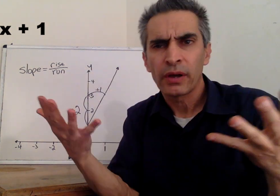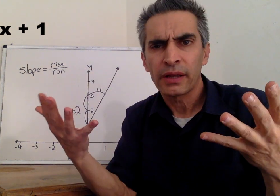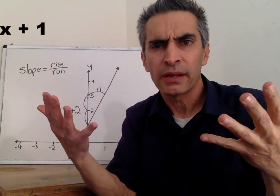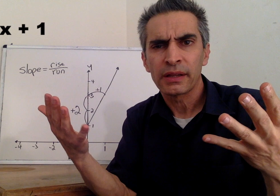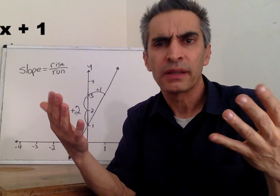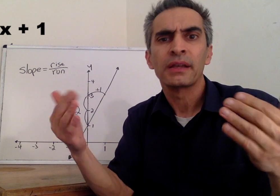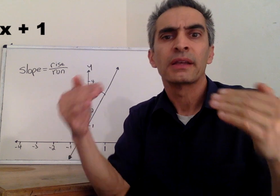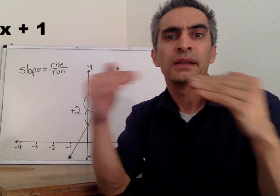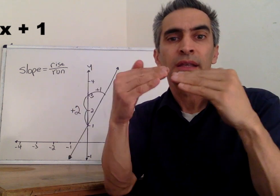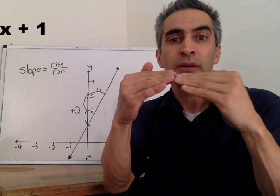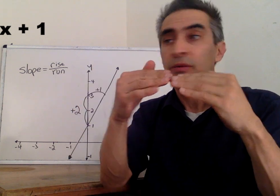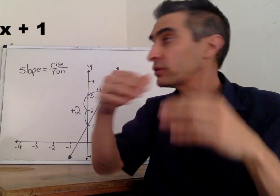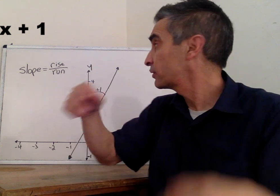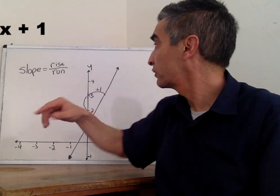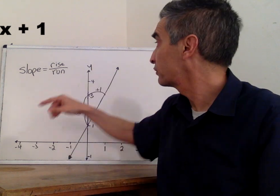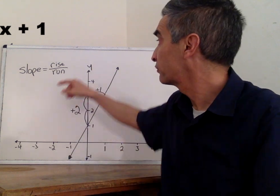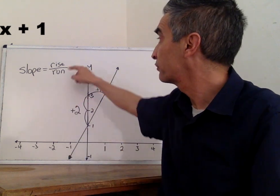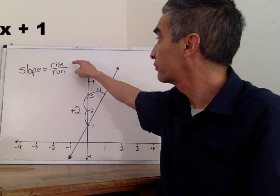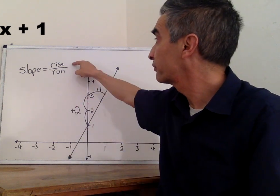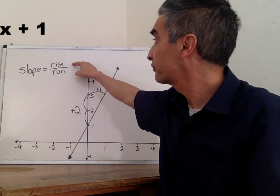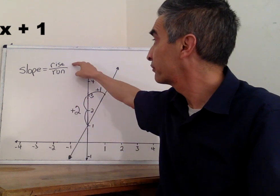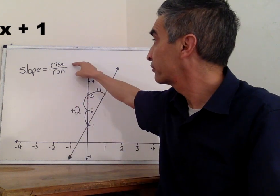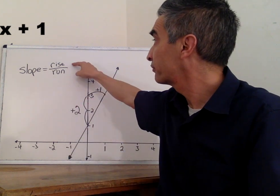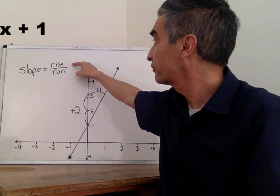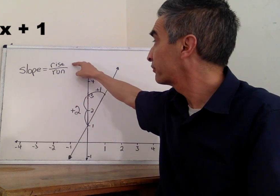the rise,